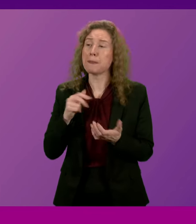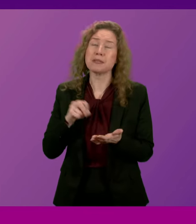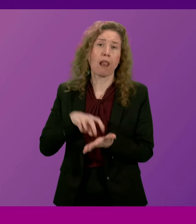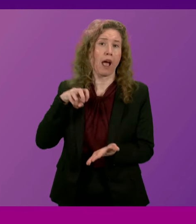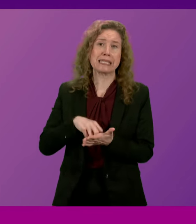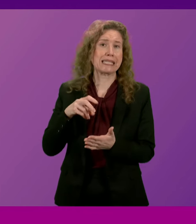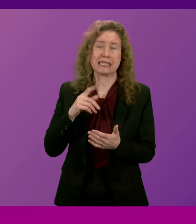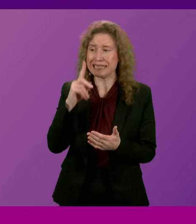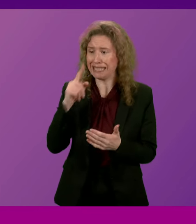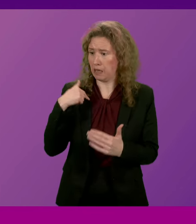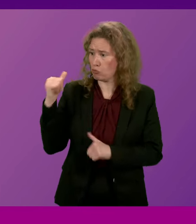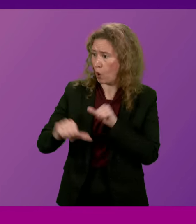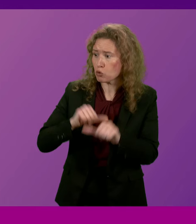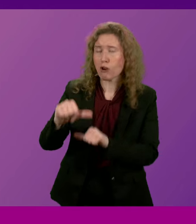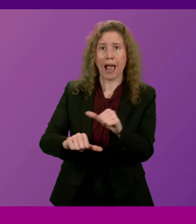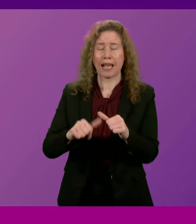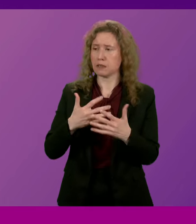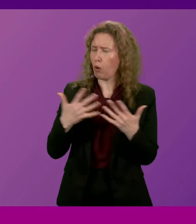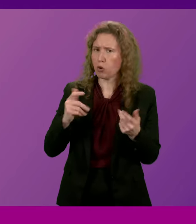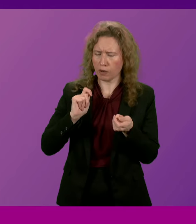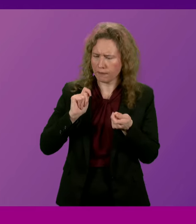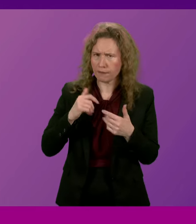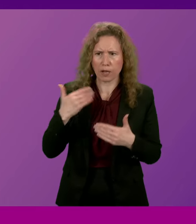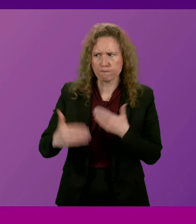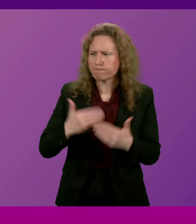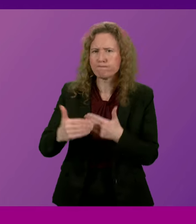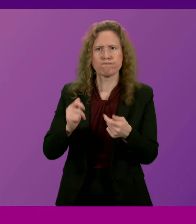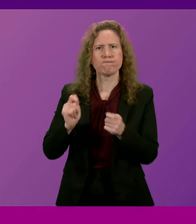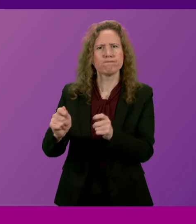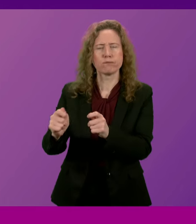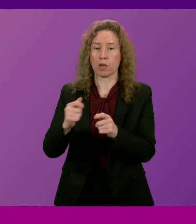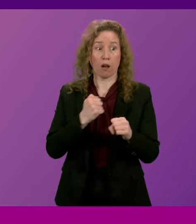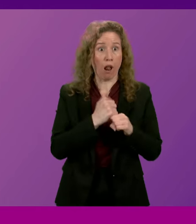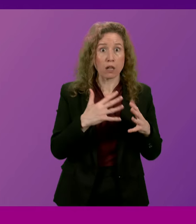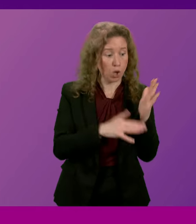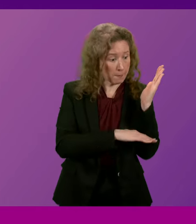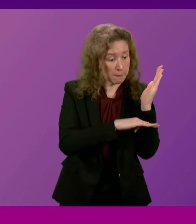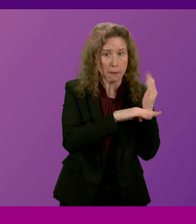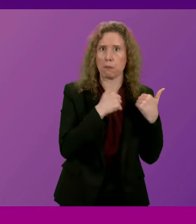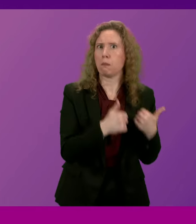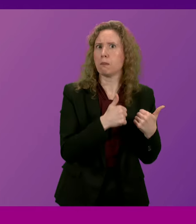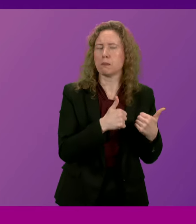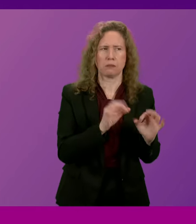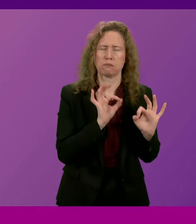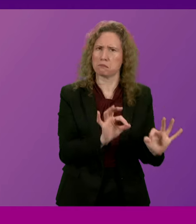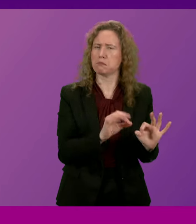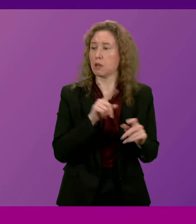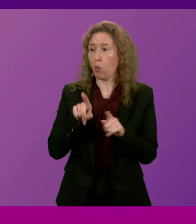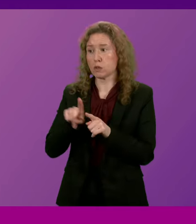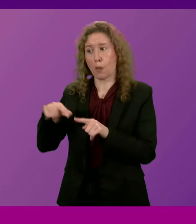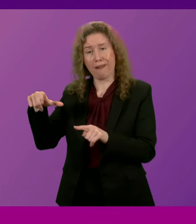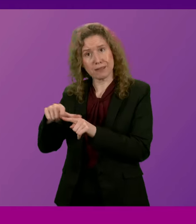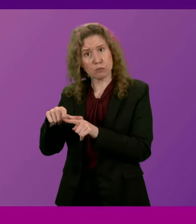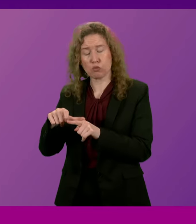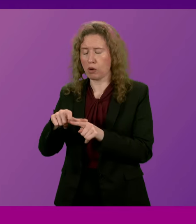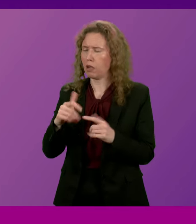to see the progress that's been made, the transformation and position for Glasgow in the rankings has been significant, also for Edinburgh,